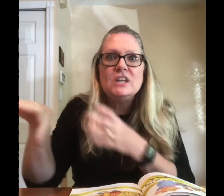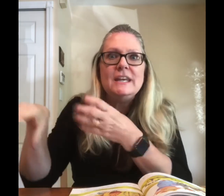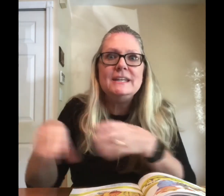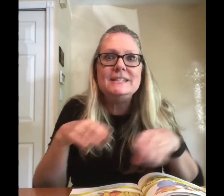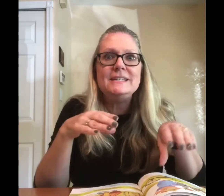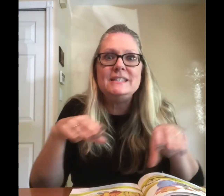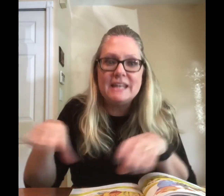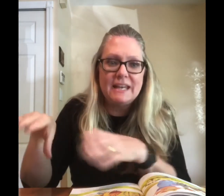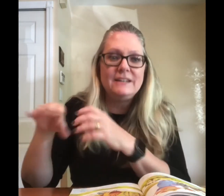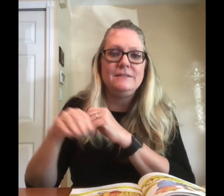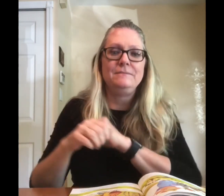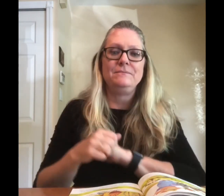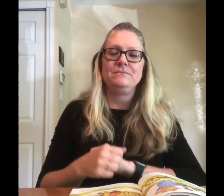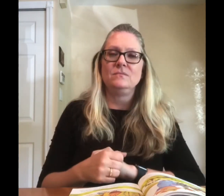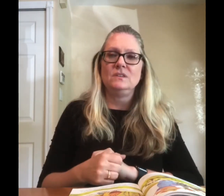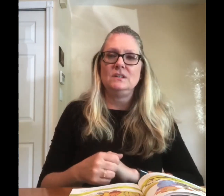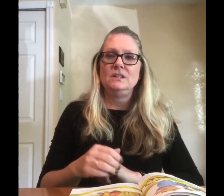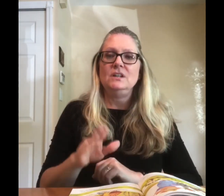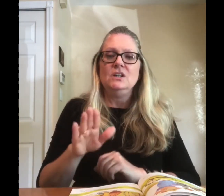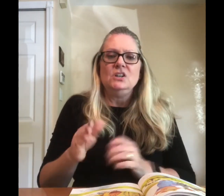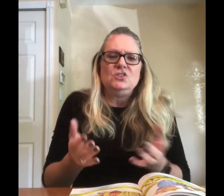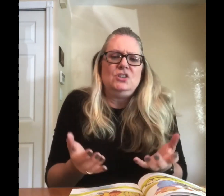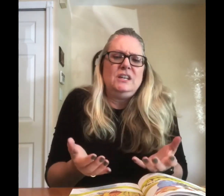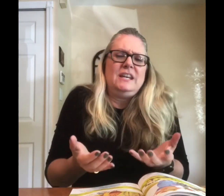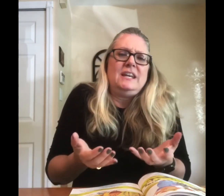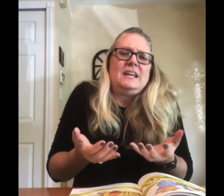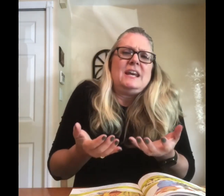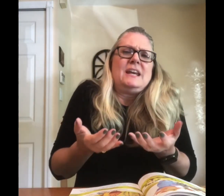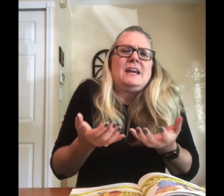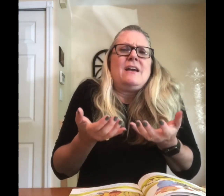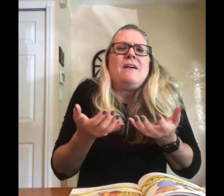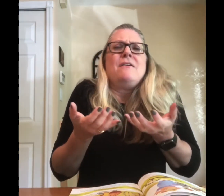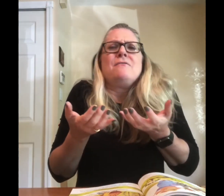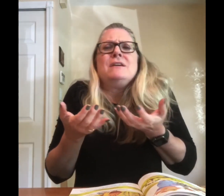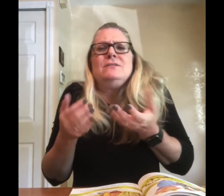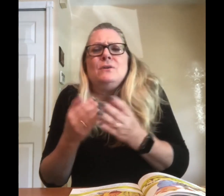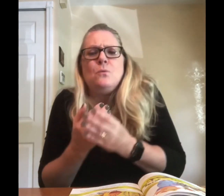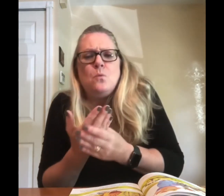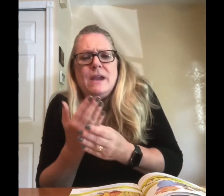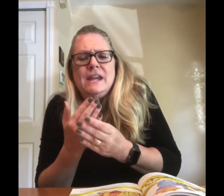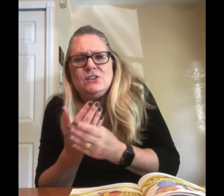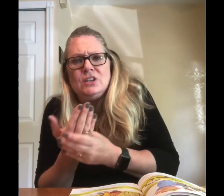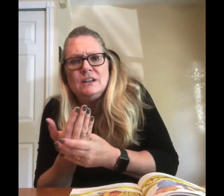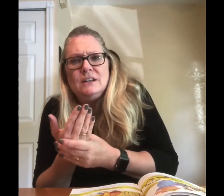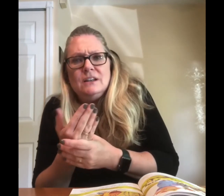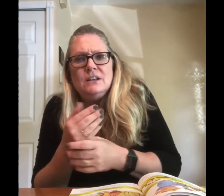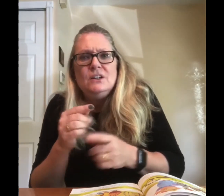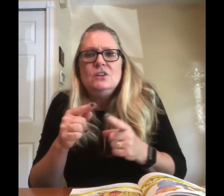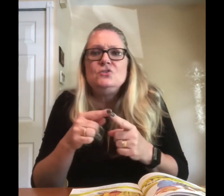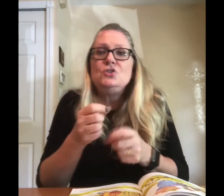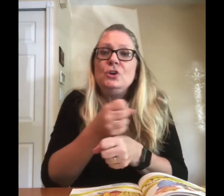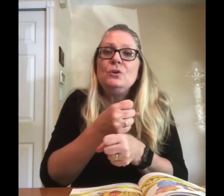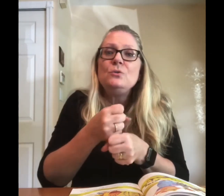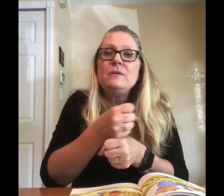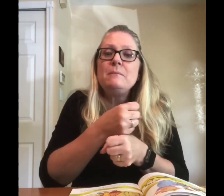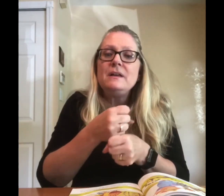did she carried the wheat to the mill